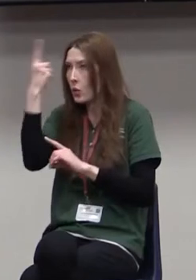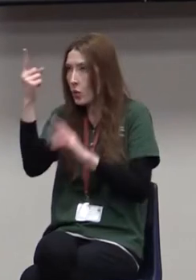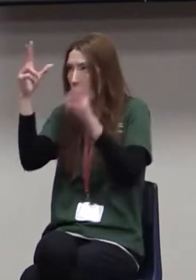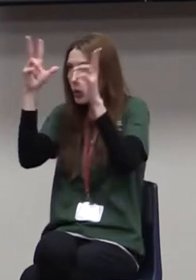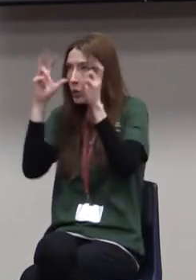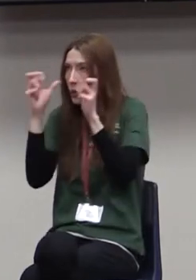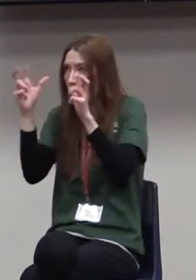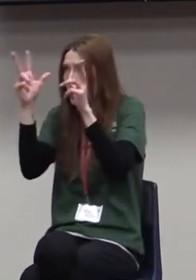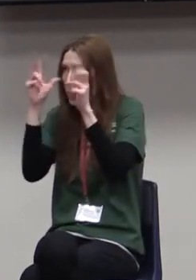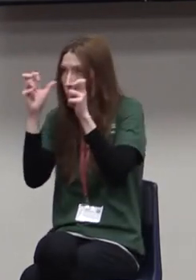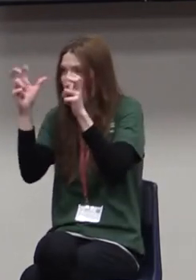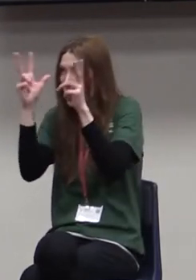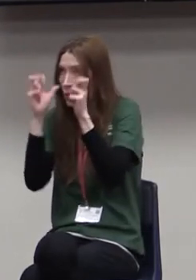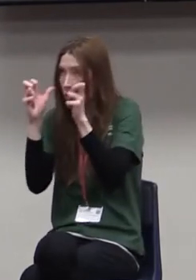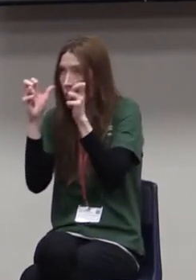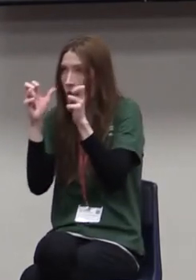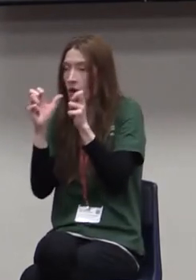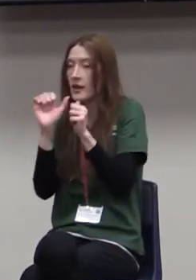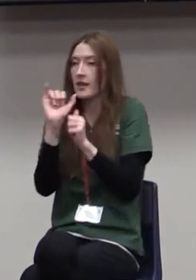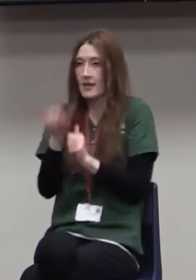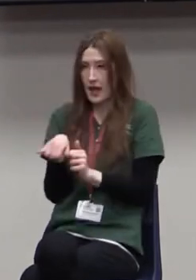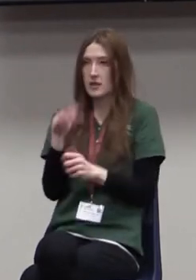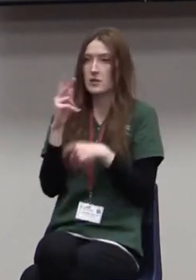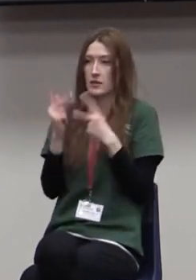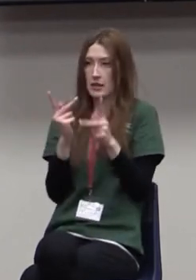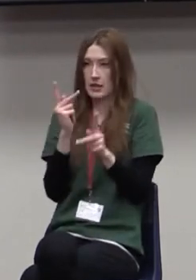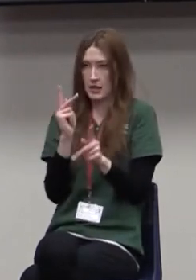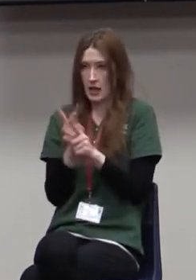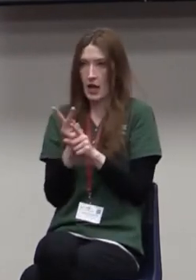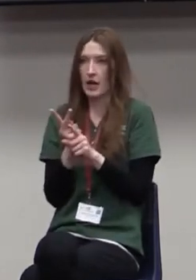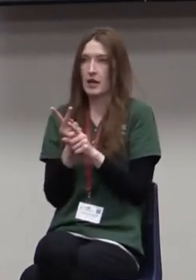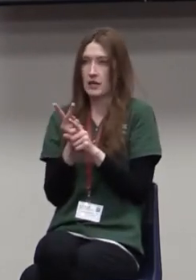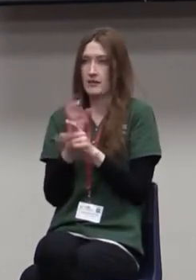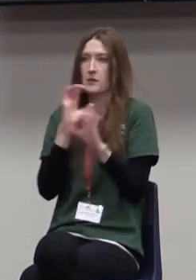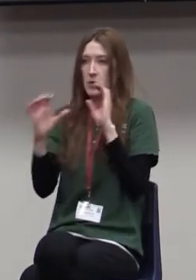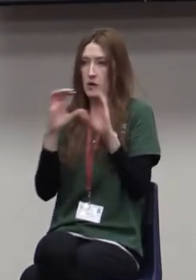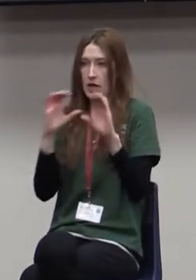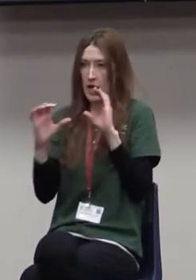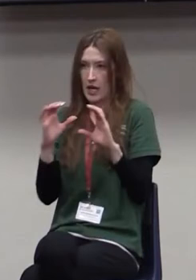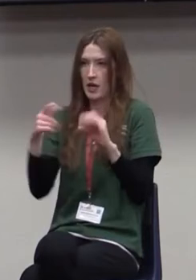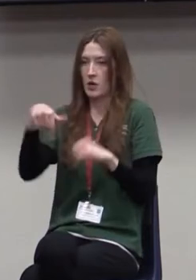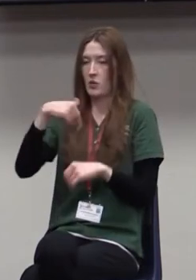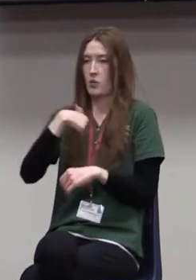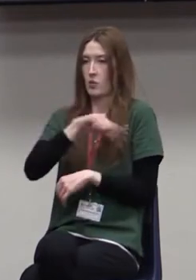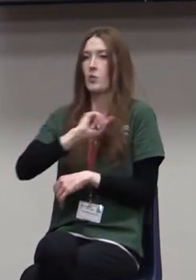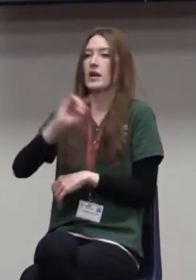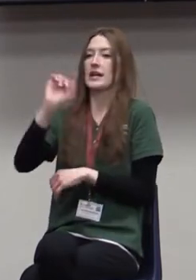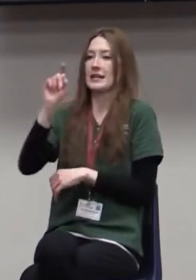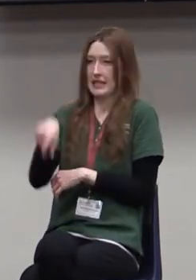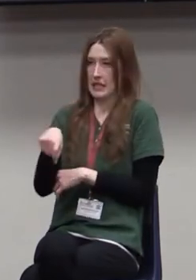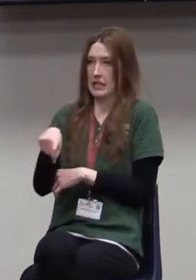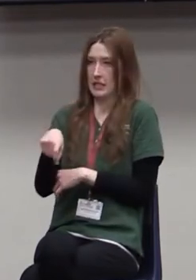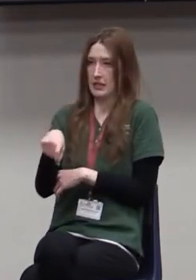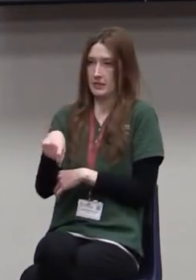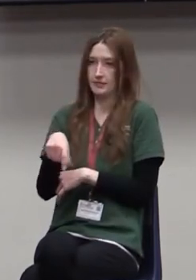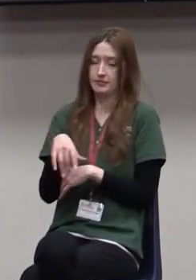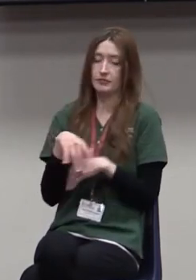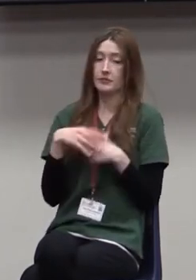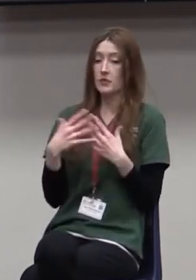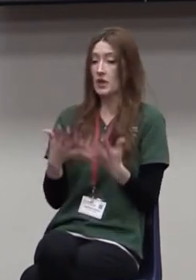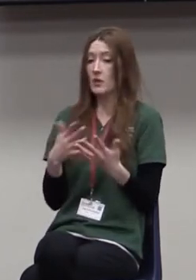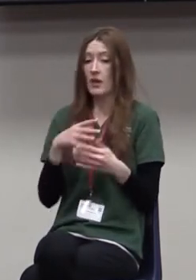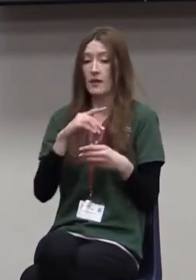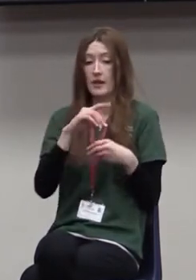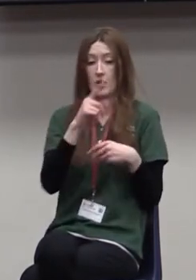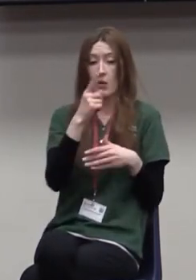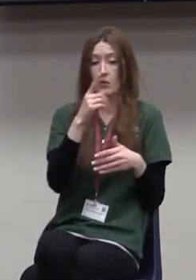time we speak. There's what you think you say. Then there's what you actually say. Then there's what the other person hears